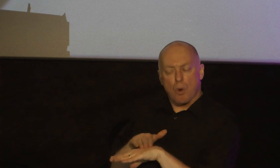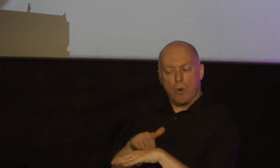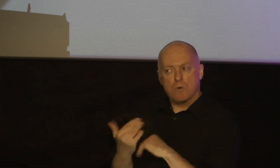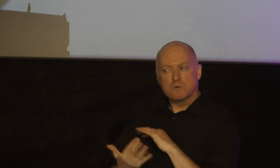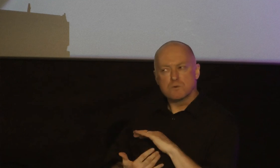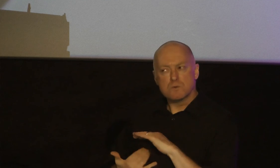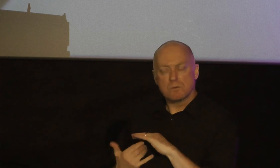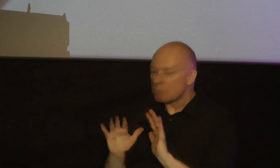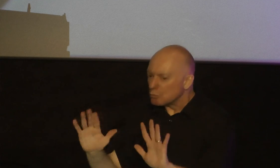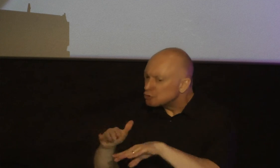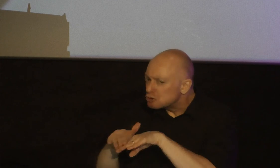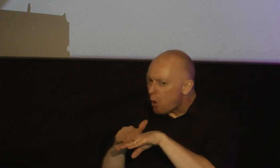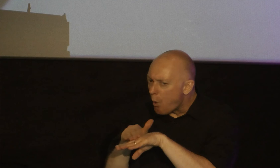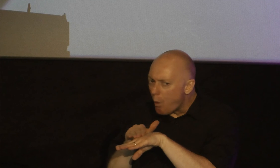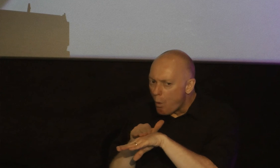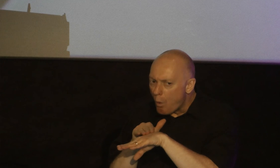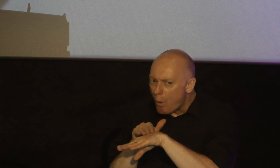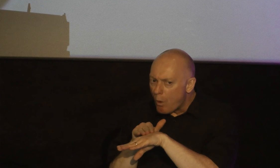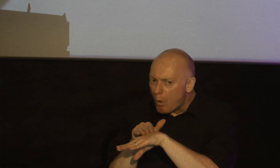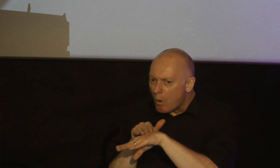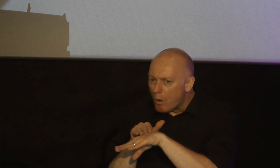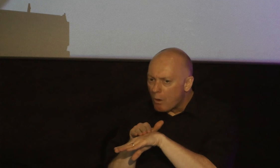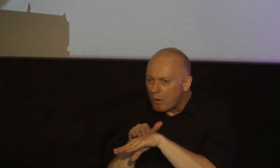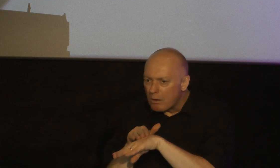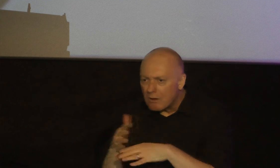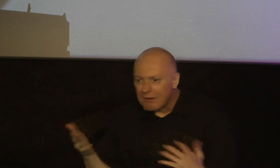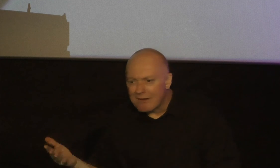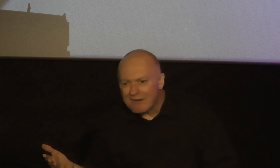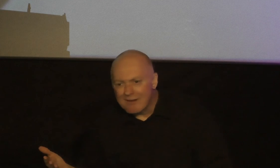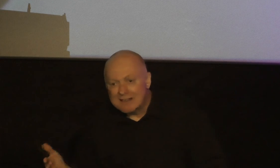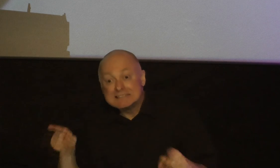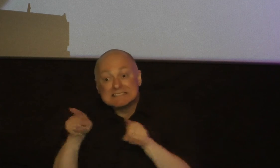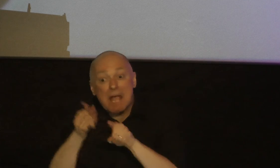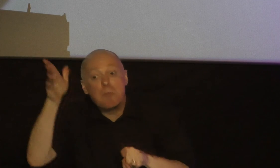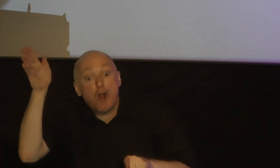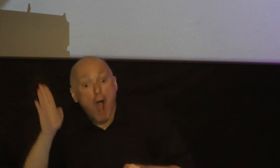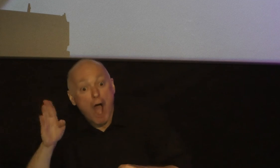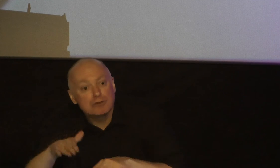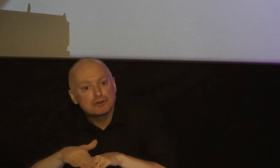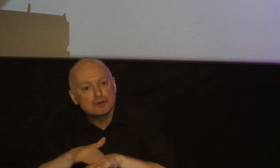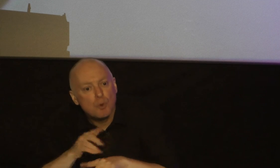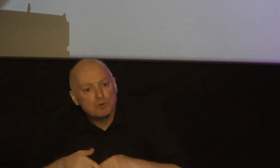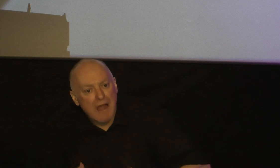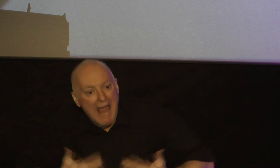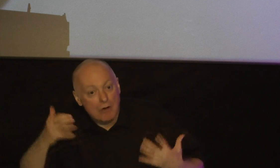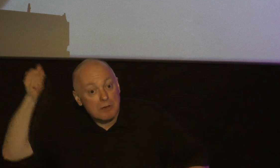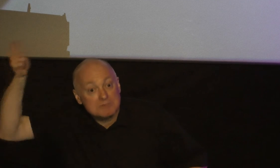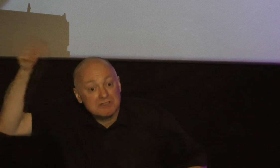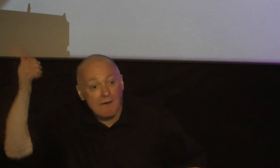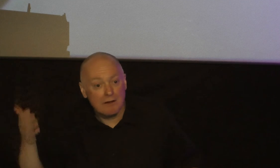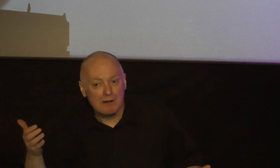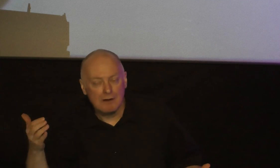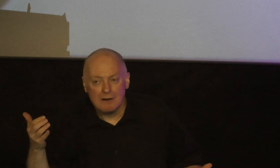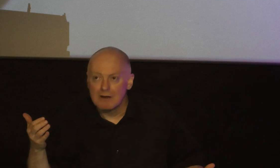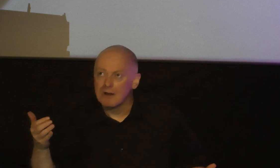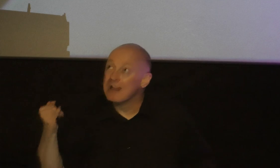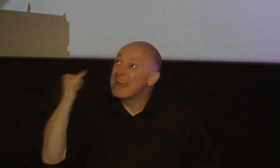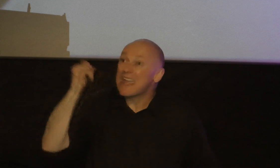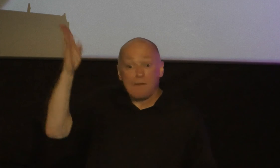just as God is slow to anger if God wasn't slow to anger we'd be